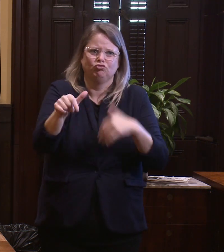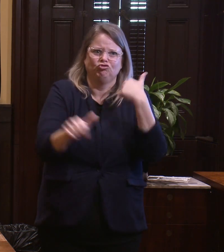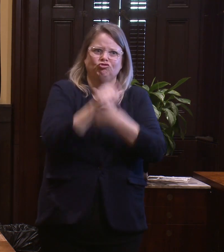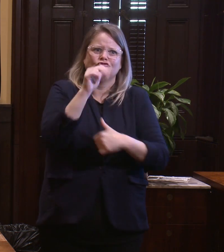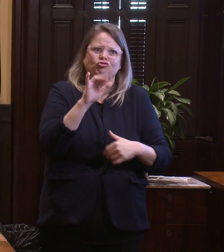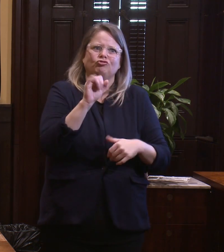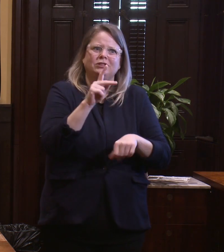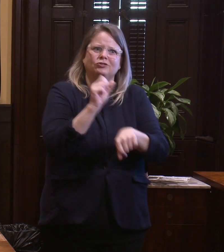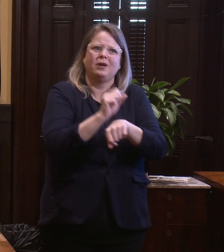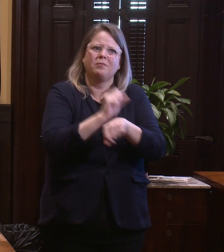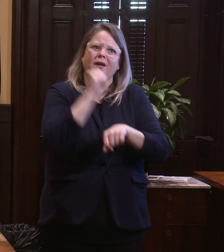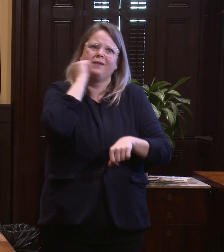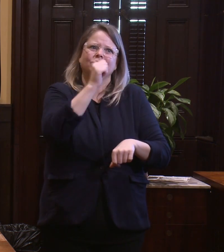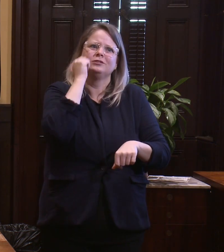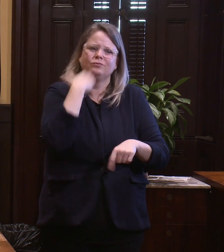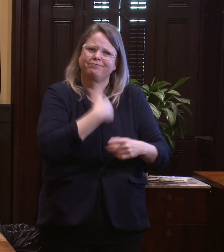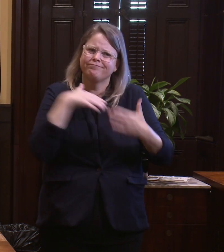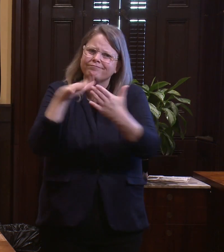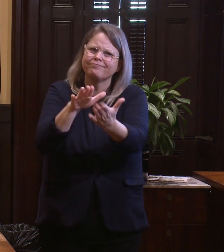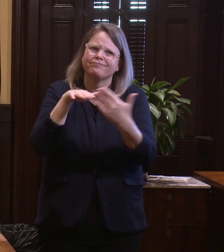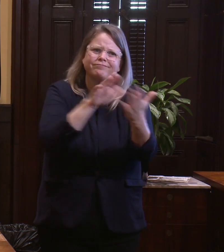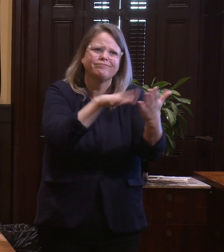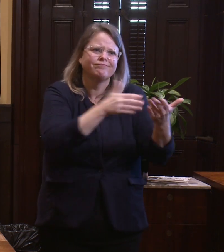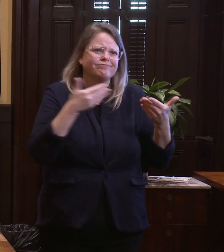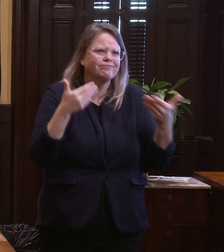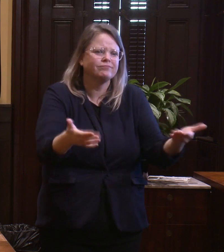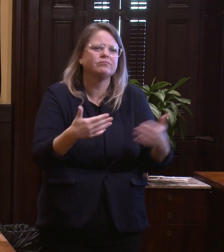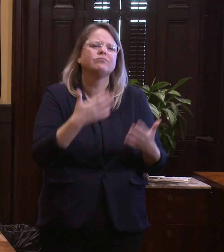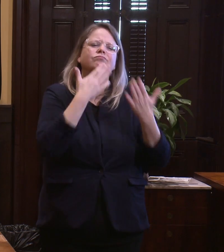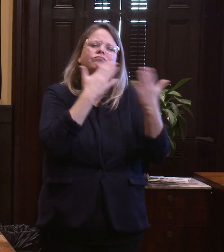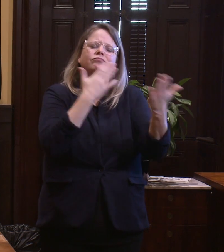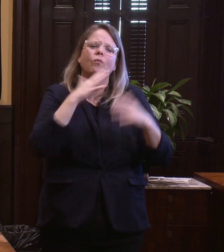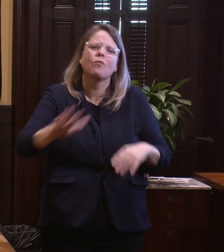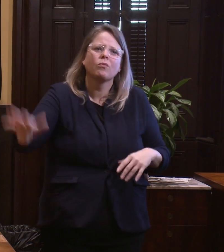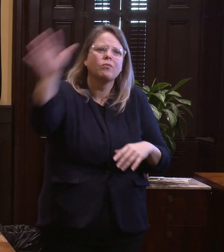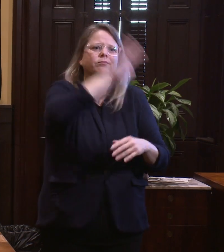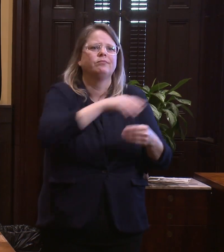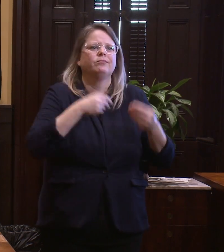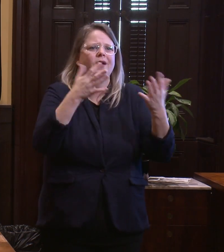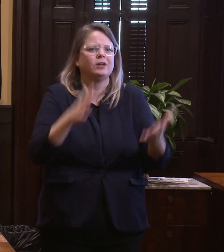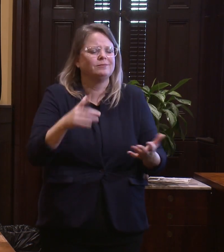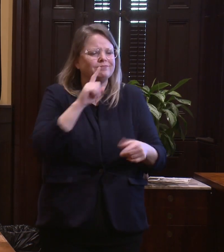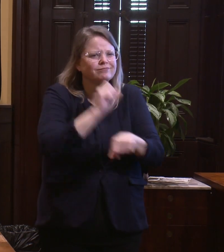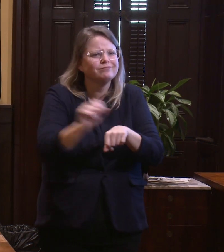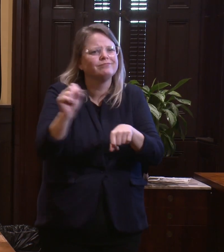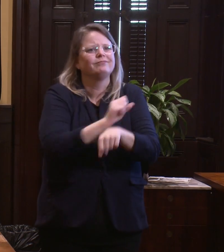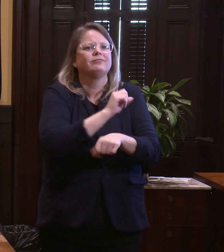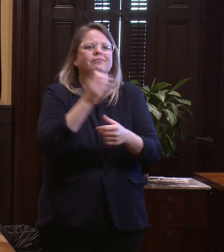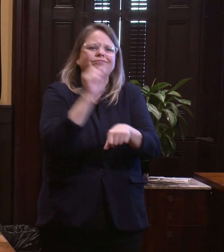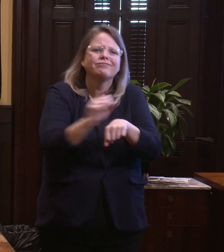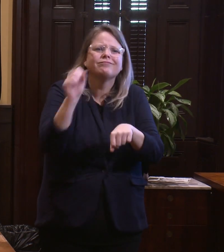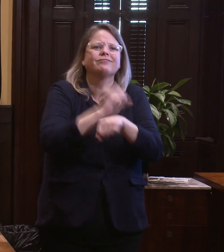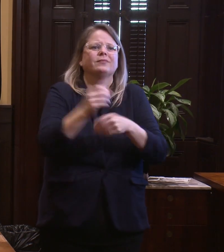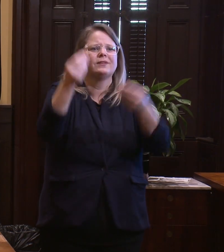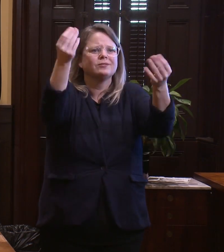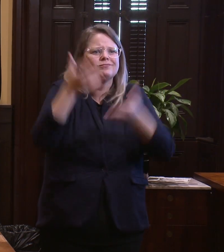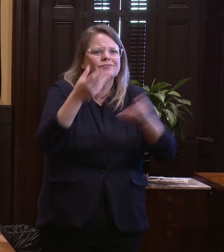every day. We want to thank all of the homeless service providers for their tireless dedication and commitment, especially our shelters